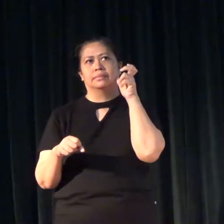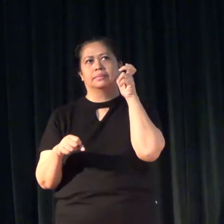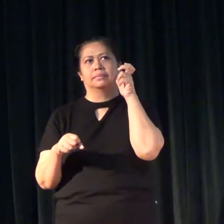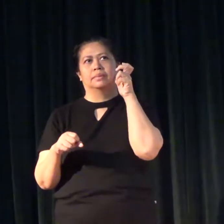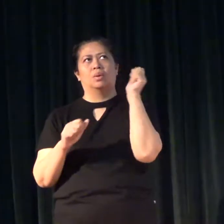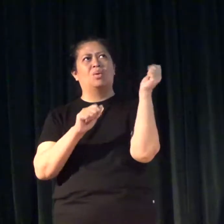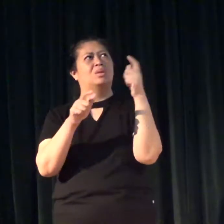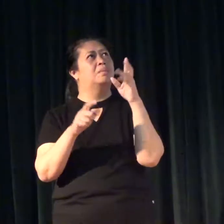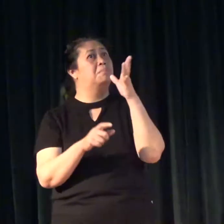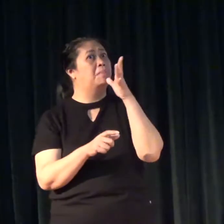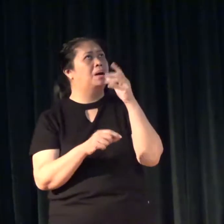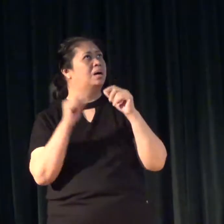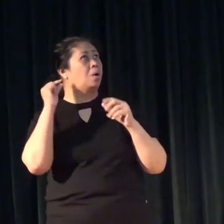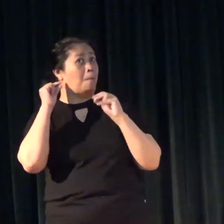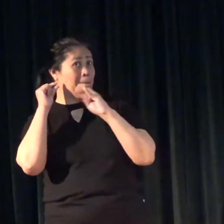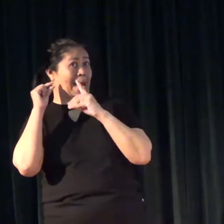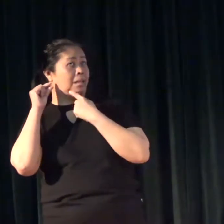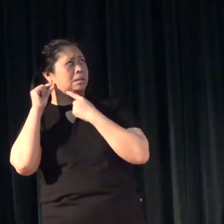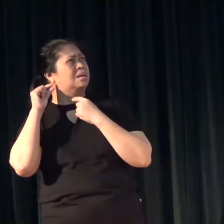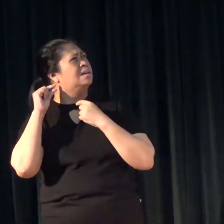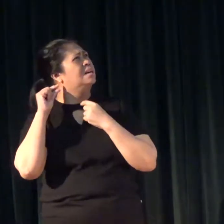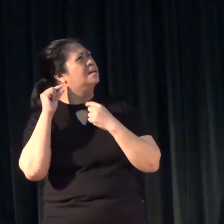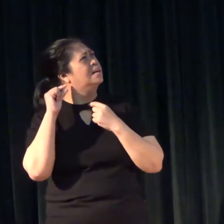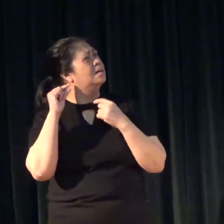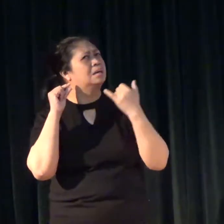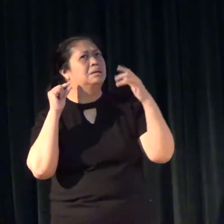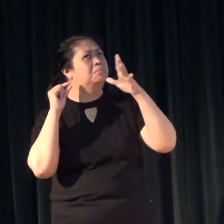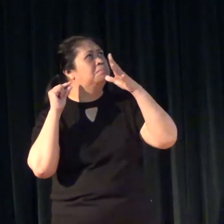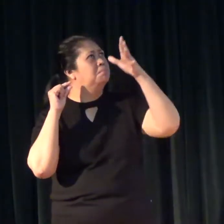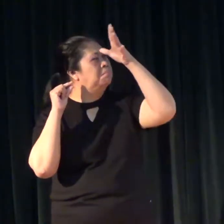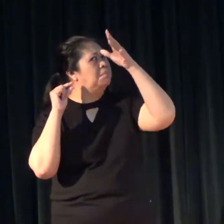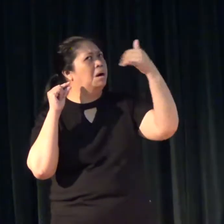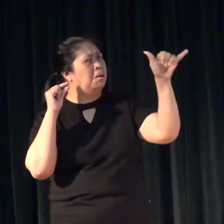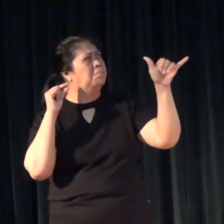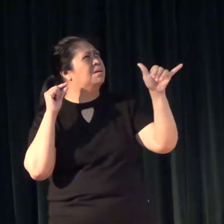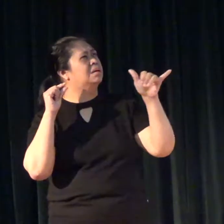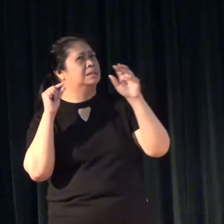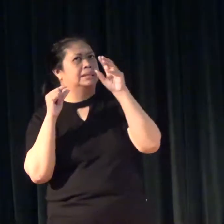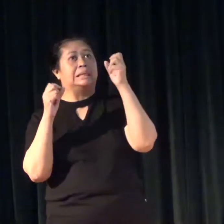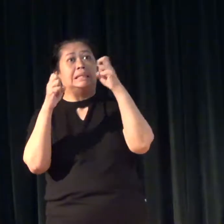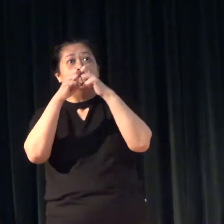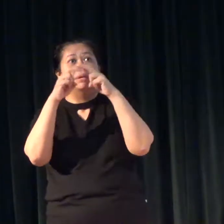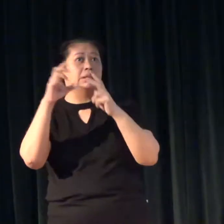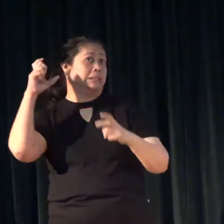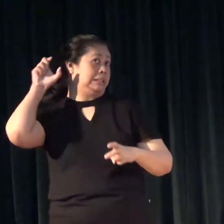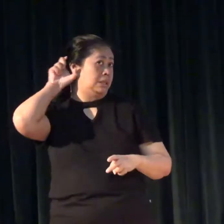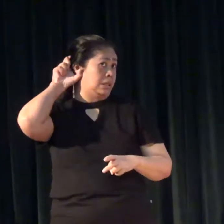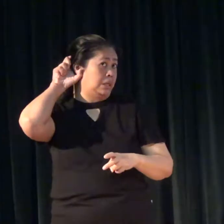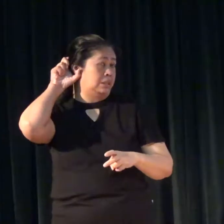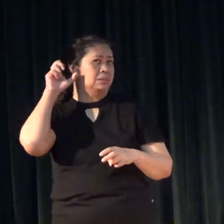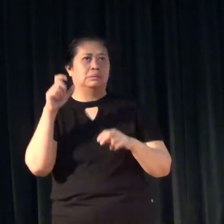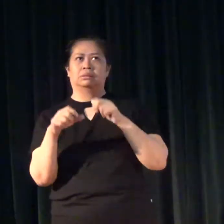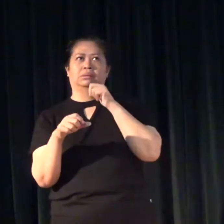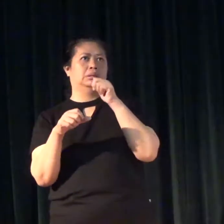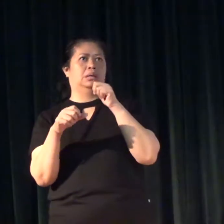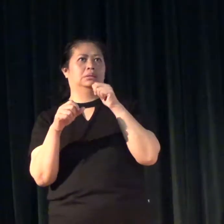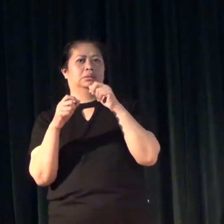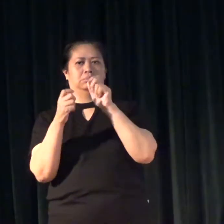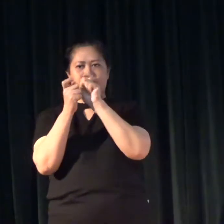all of these sounds. So that even if you have a hearing aid, but it's not